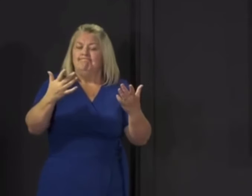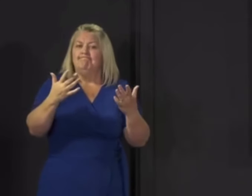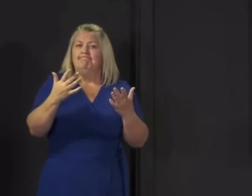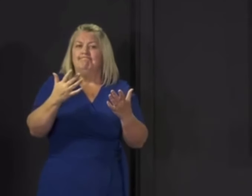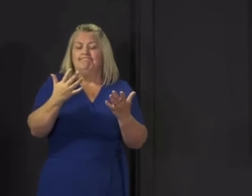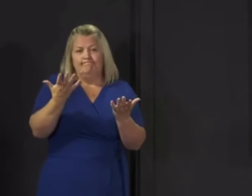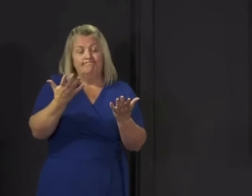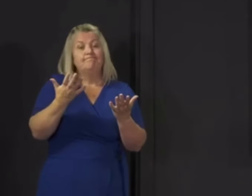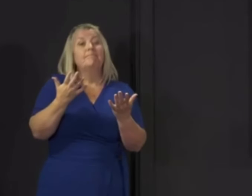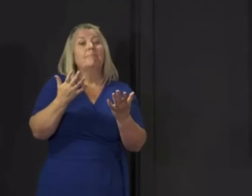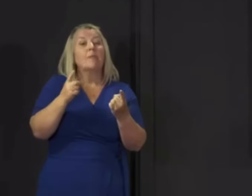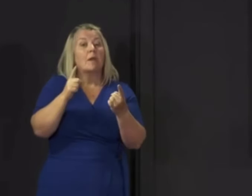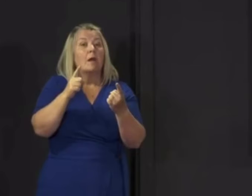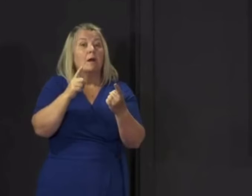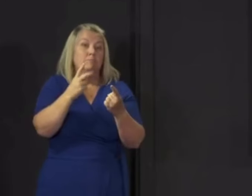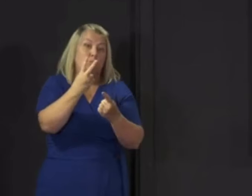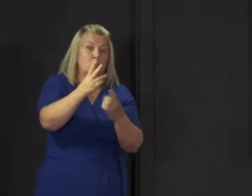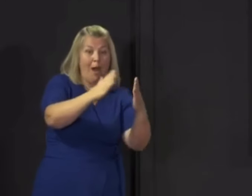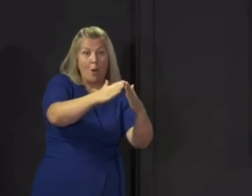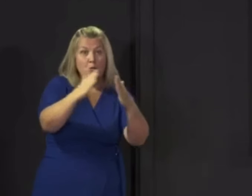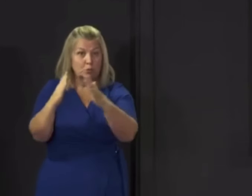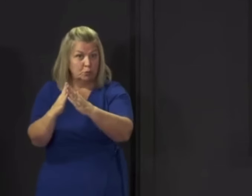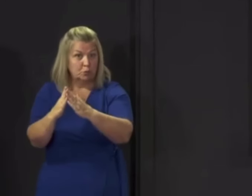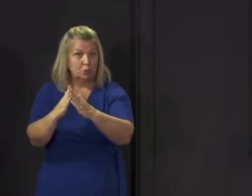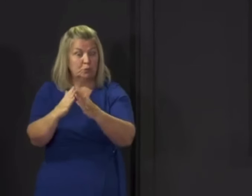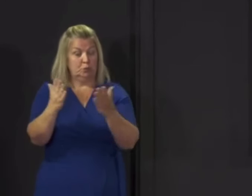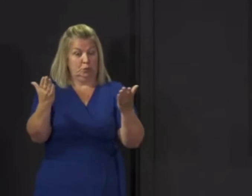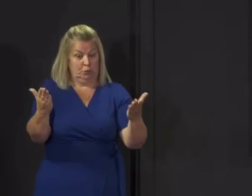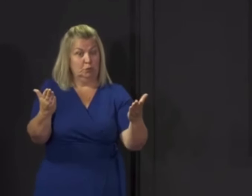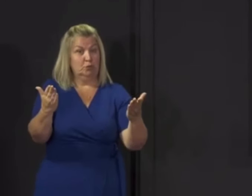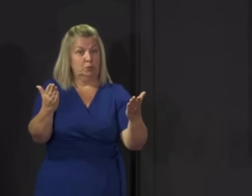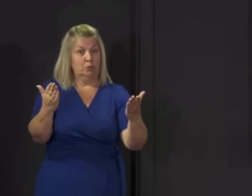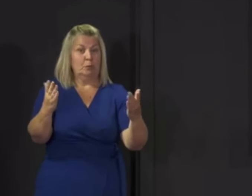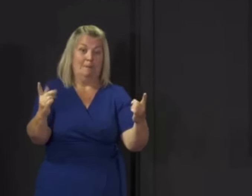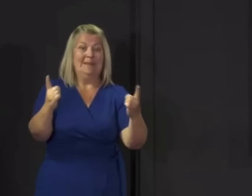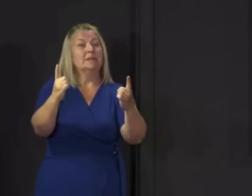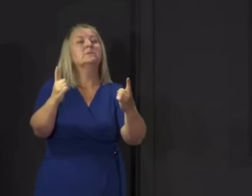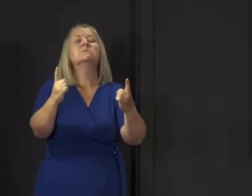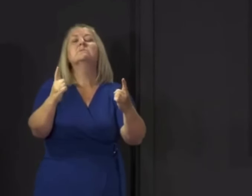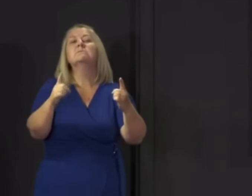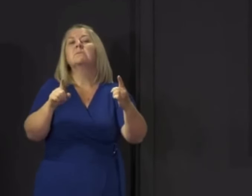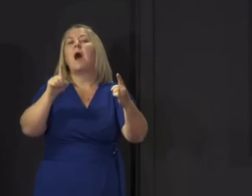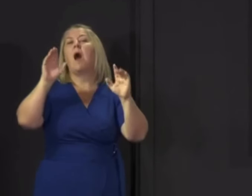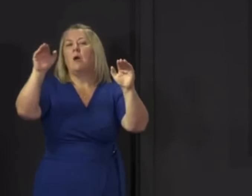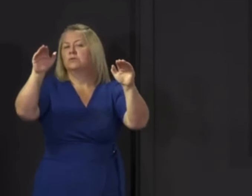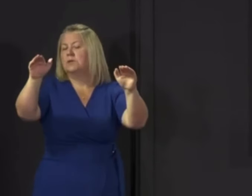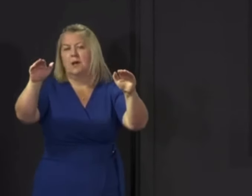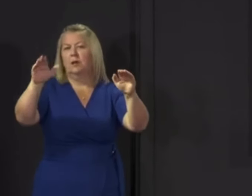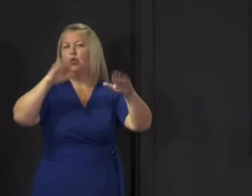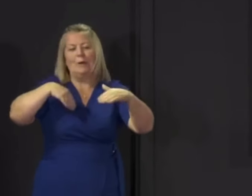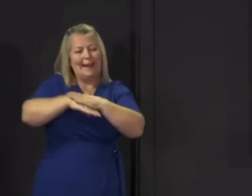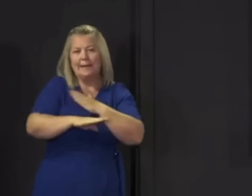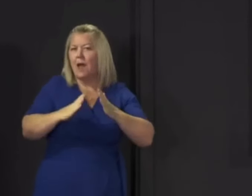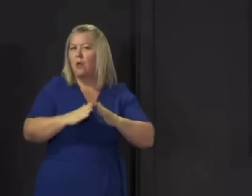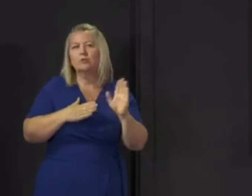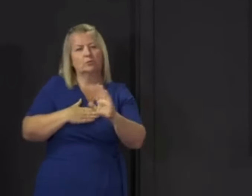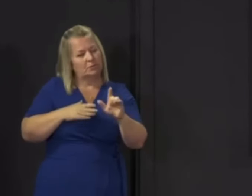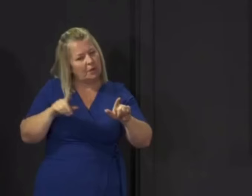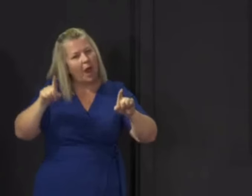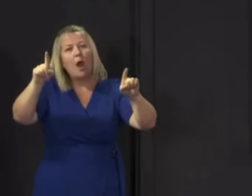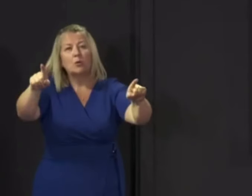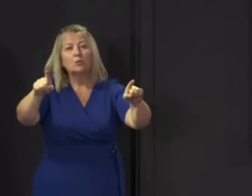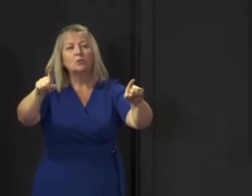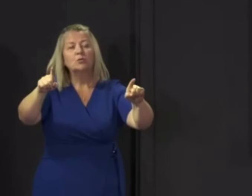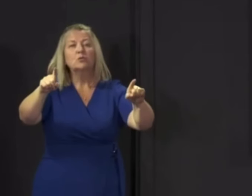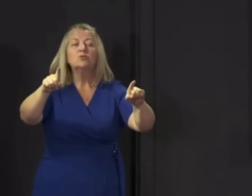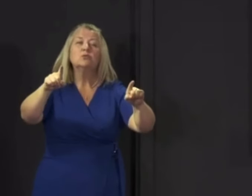your hand in the fire if you saw somebody else doing it, as my mammy used to say? Look, we had 797 dispersals with